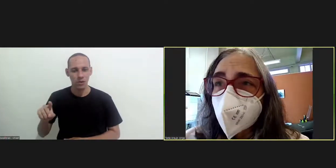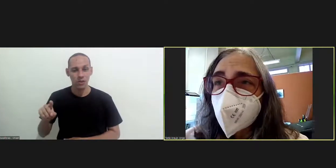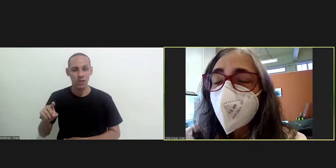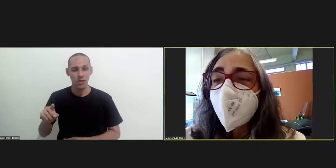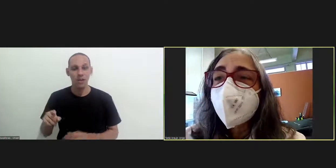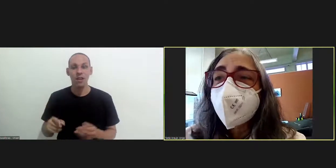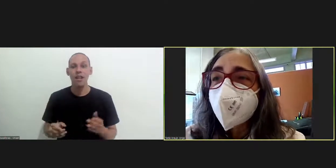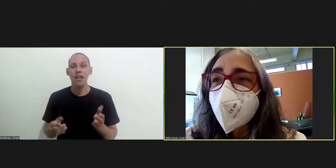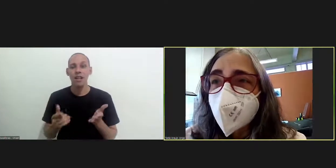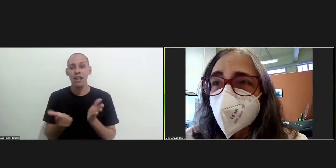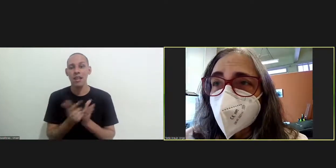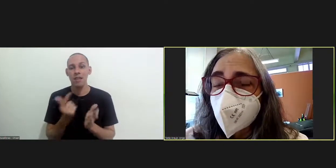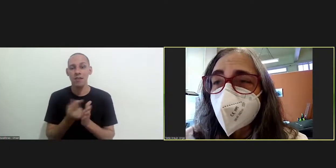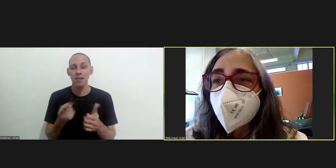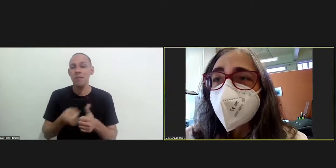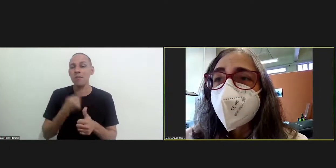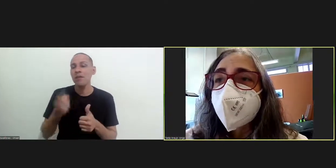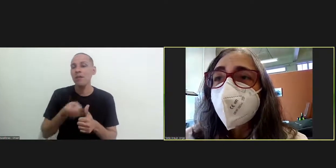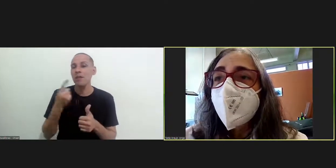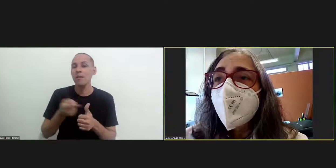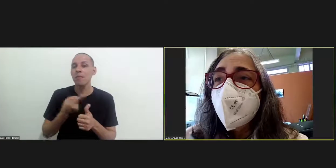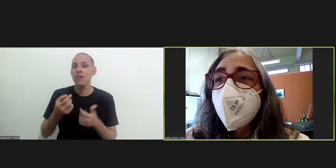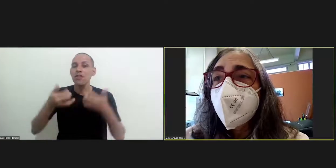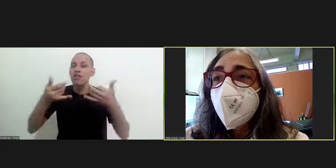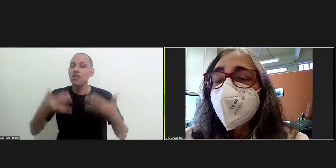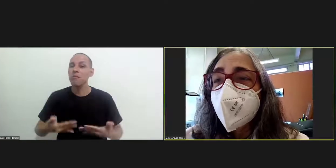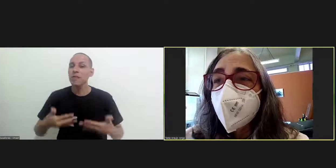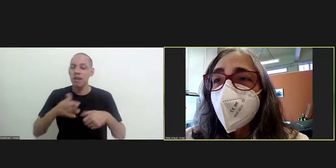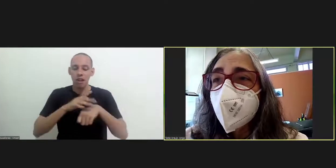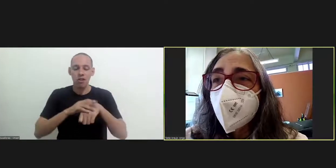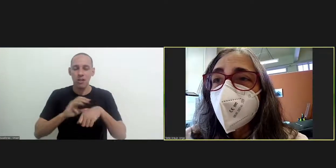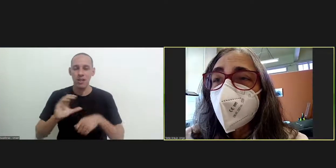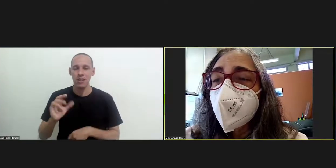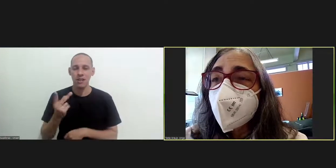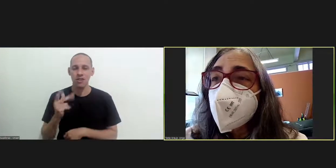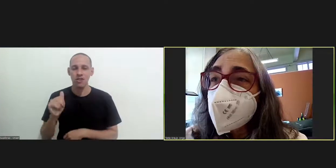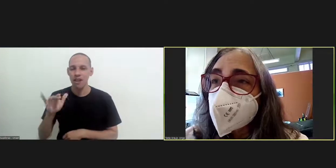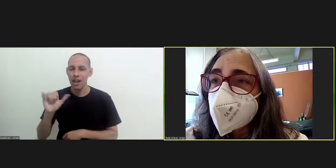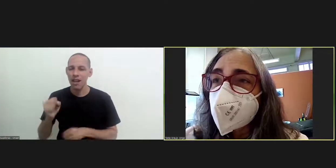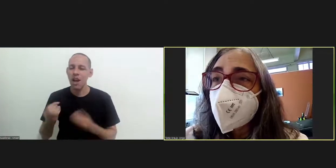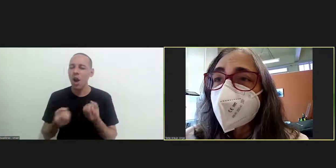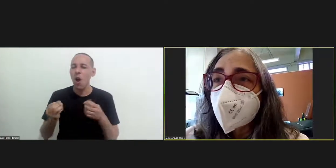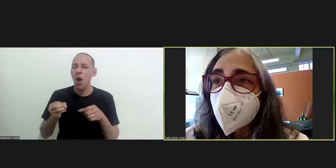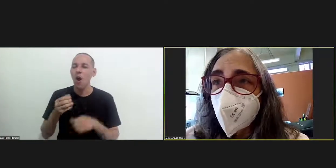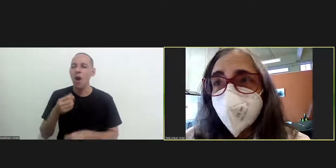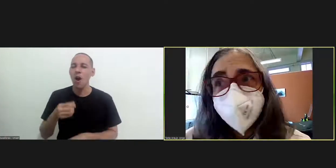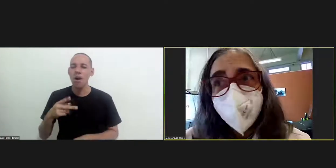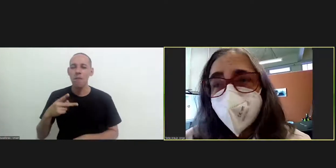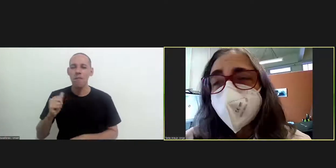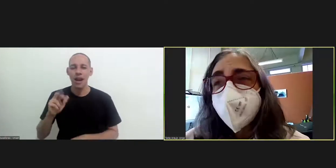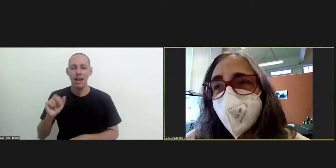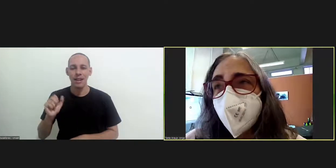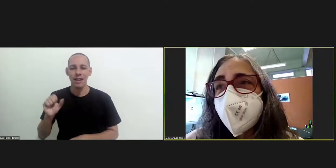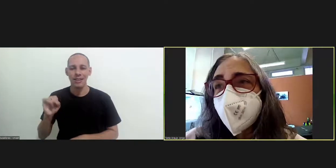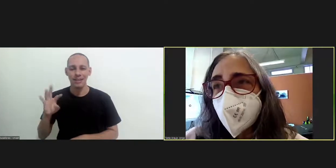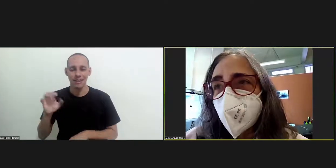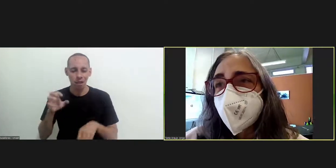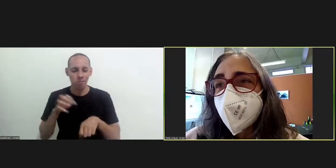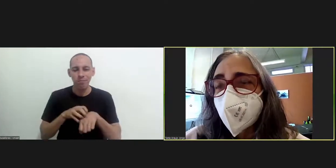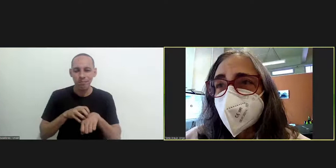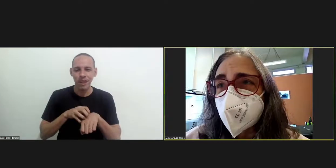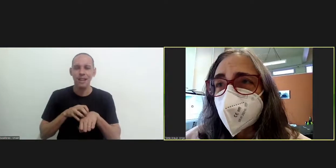discovery of Chagas disease was published, the characteristics of the parasite and therefore volume one of